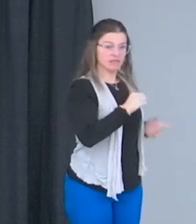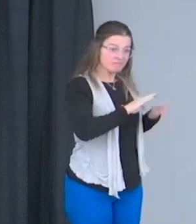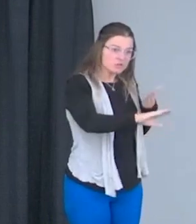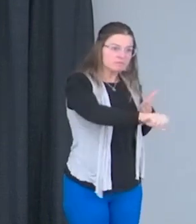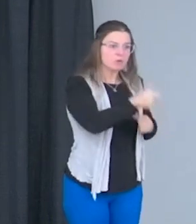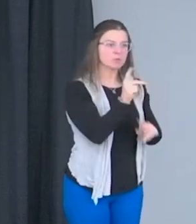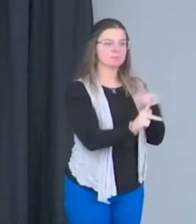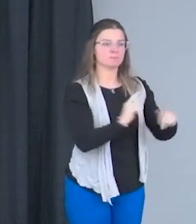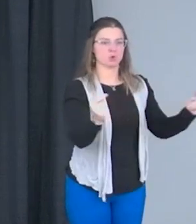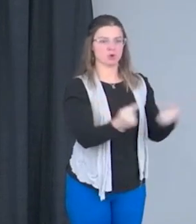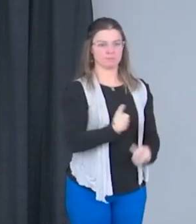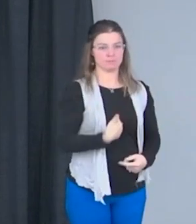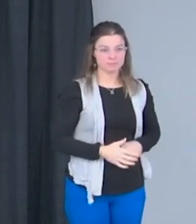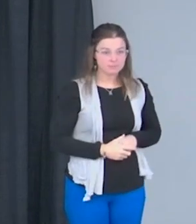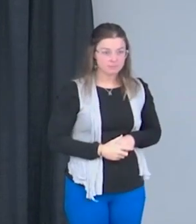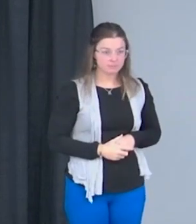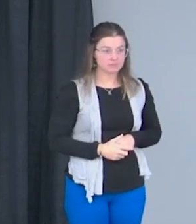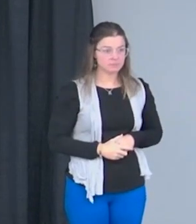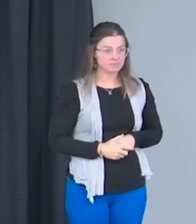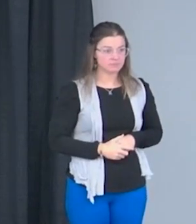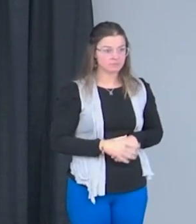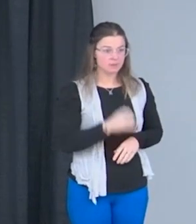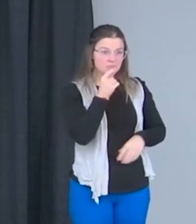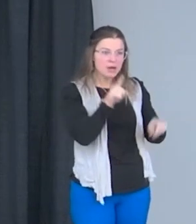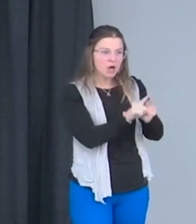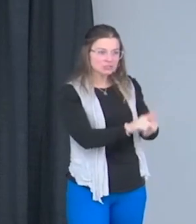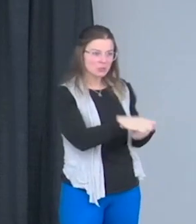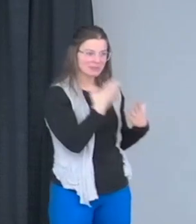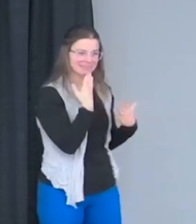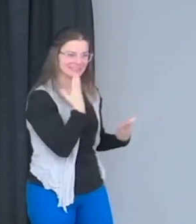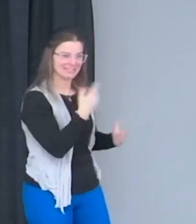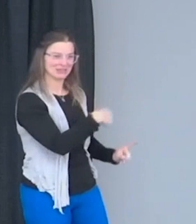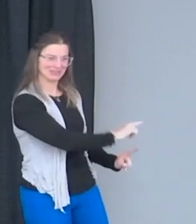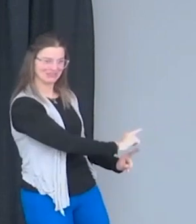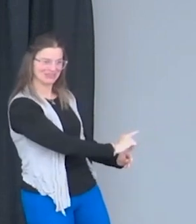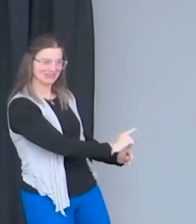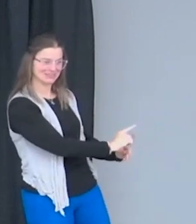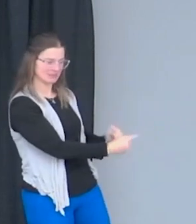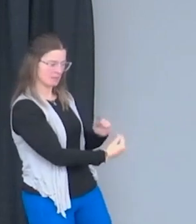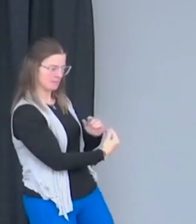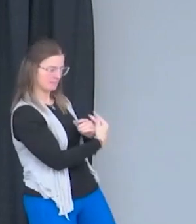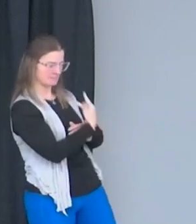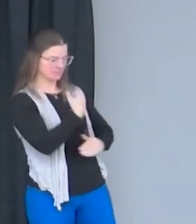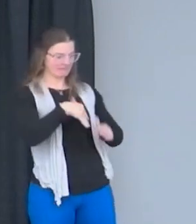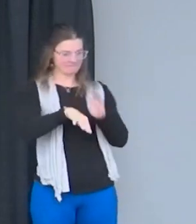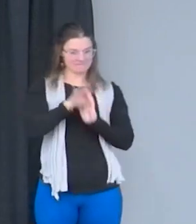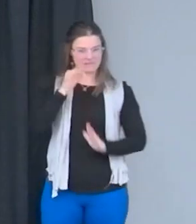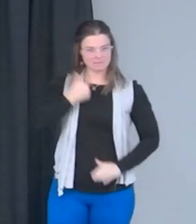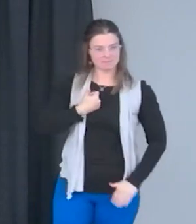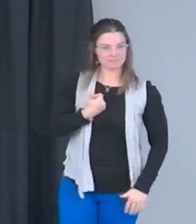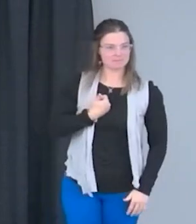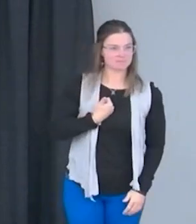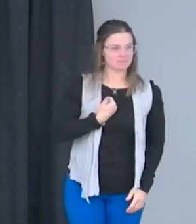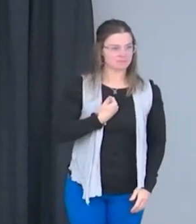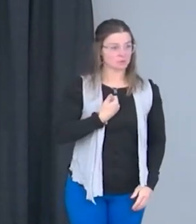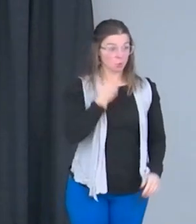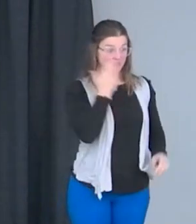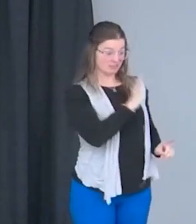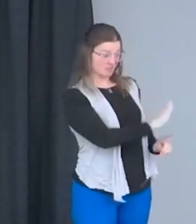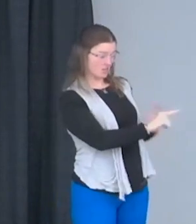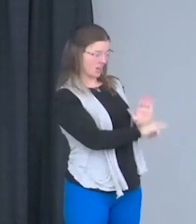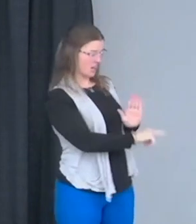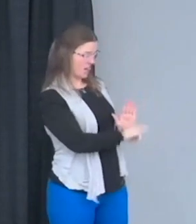me. But give them gratitude because I have found my place in this world by the adversity that they put me through.